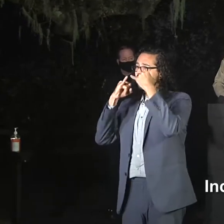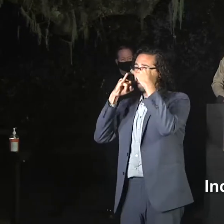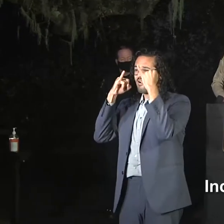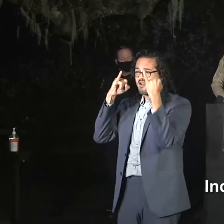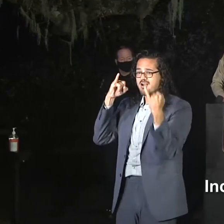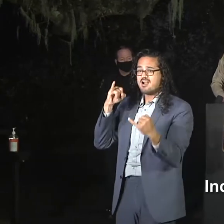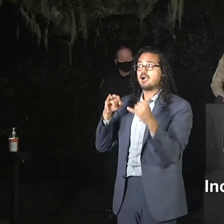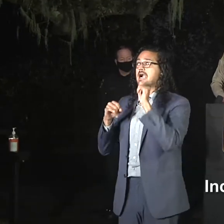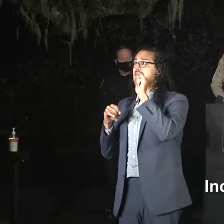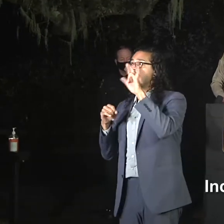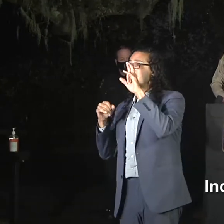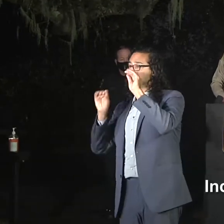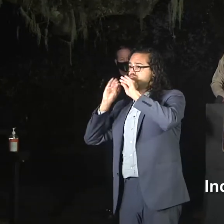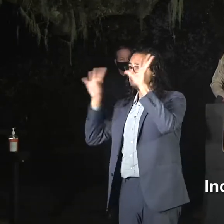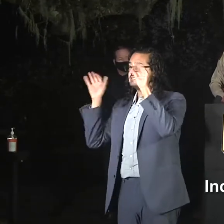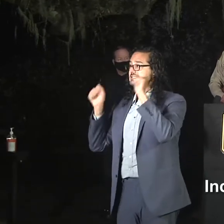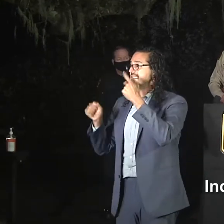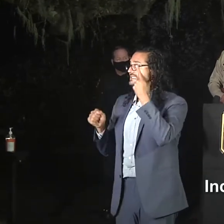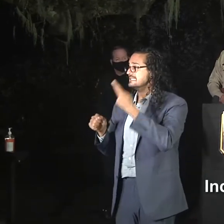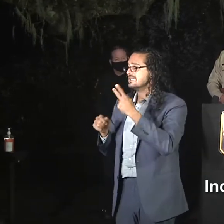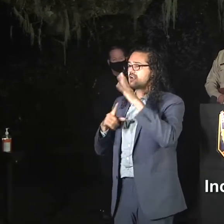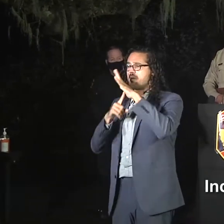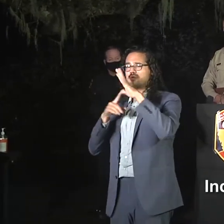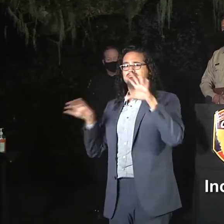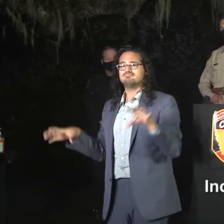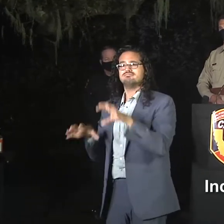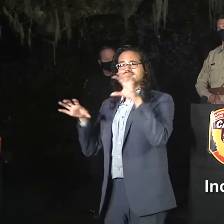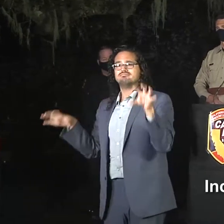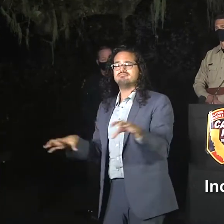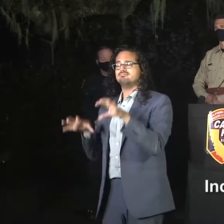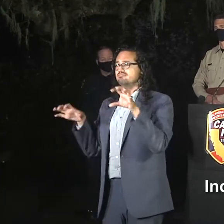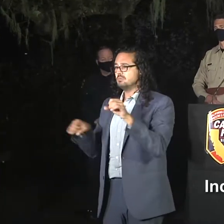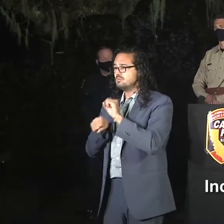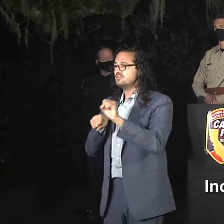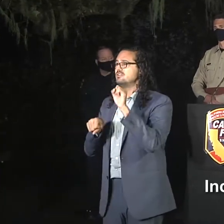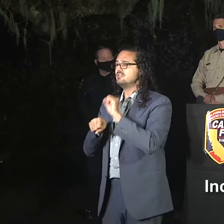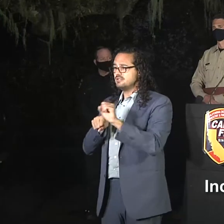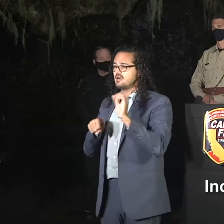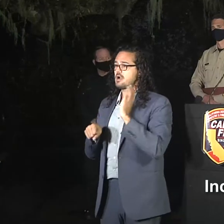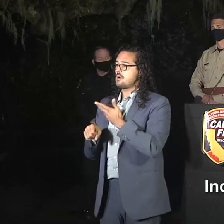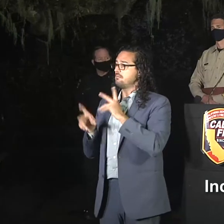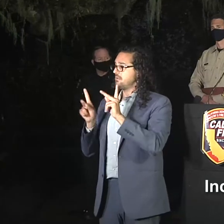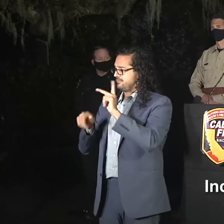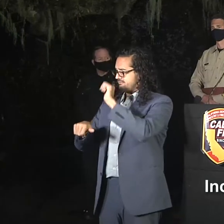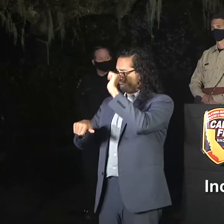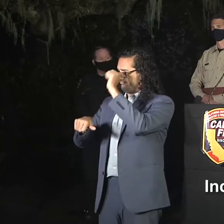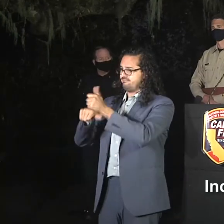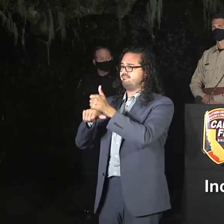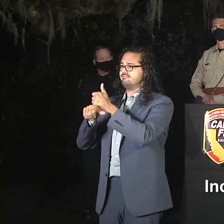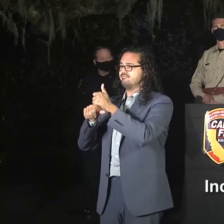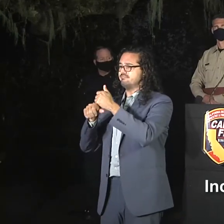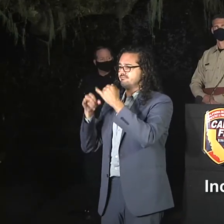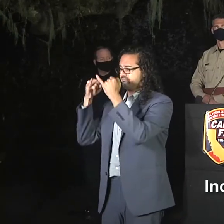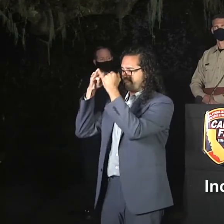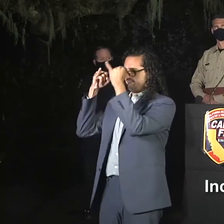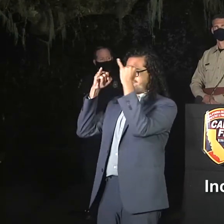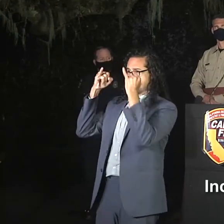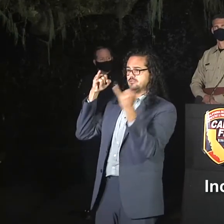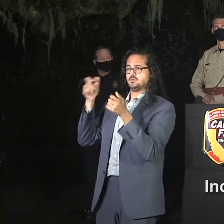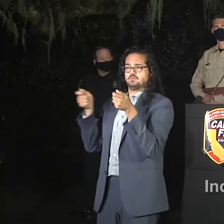our aircraft. Our folks were able to get in there and develop some perimeter control around this. There was a lot of